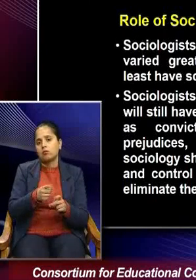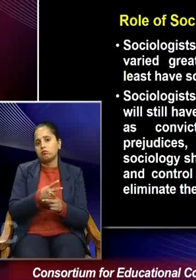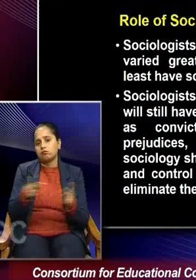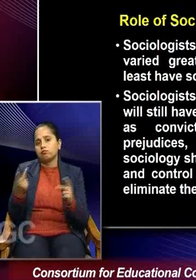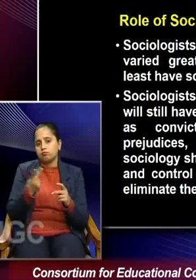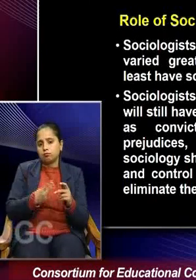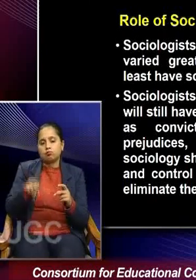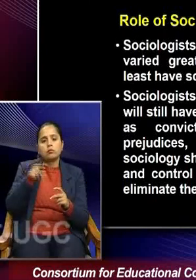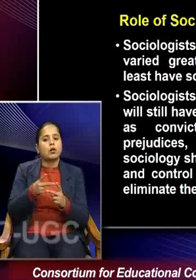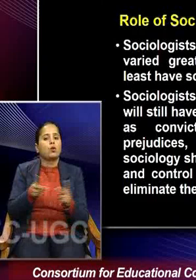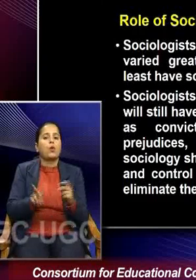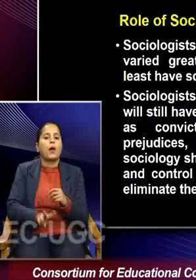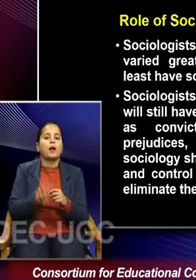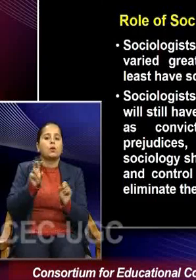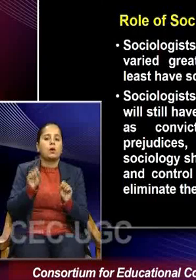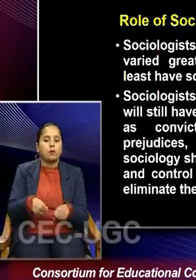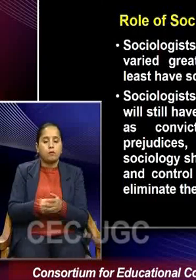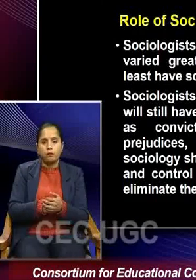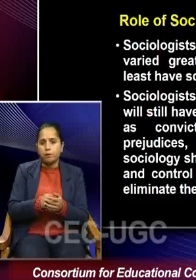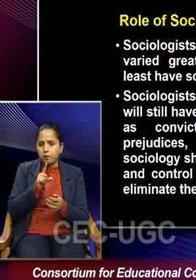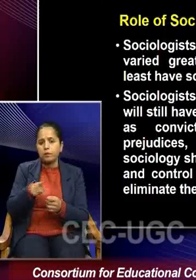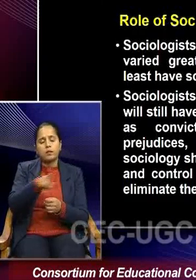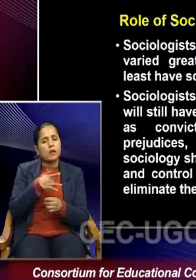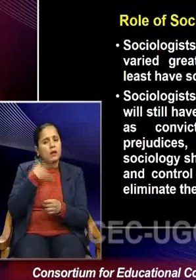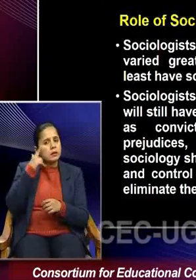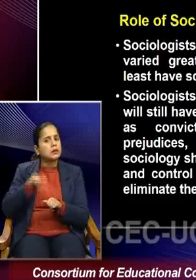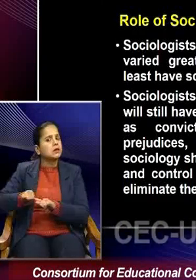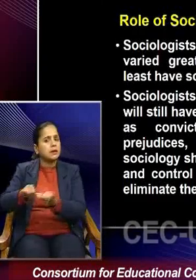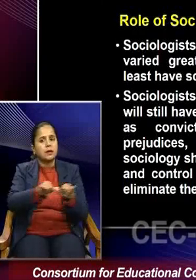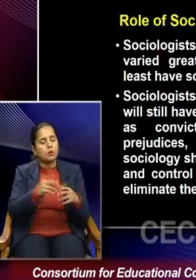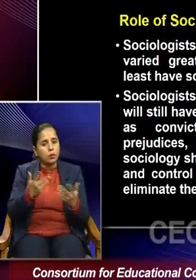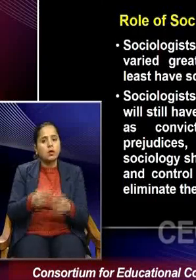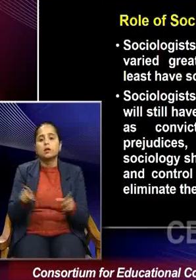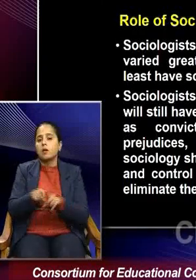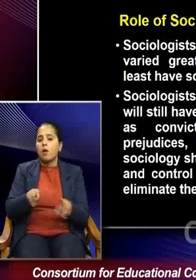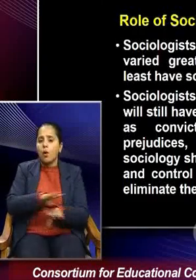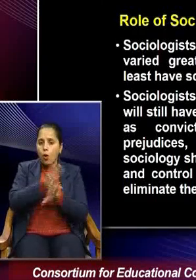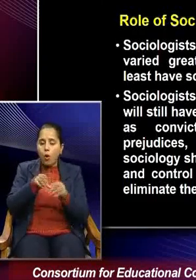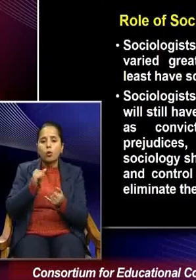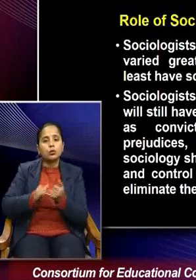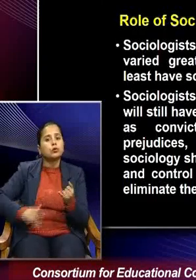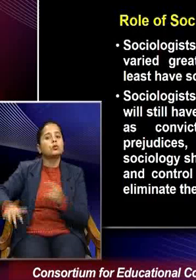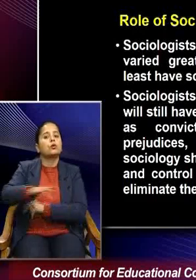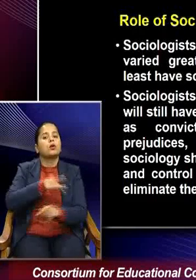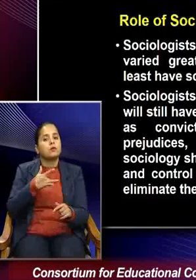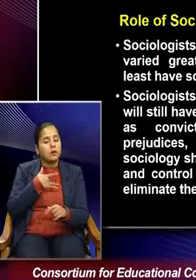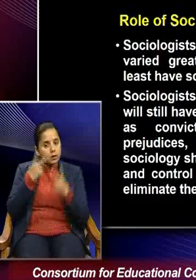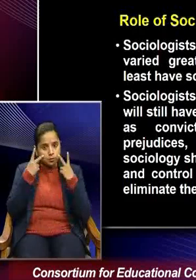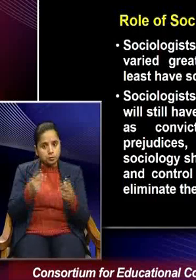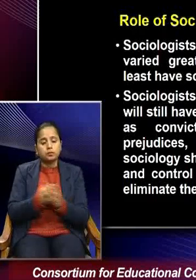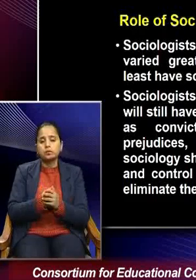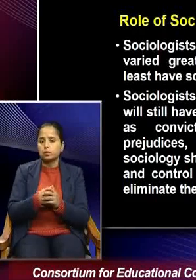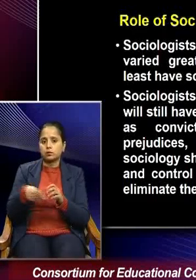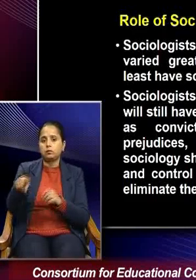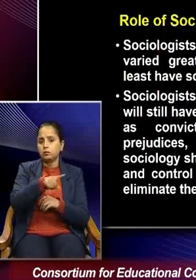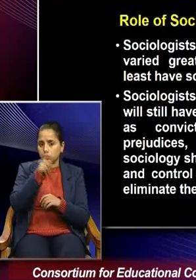or various values. But what is common in old sociologists is that they have